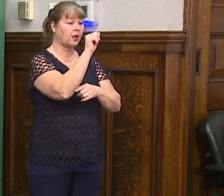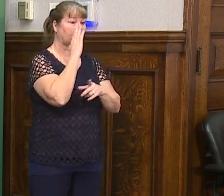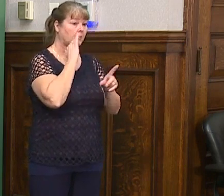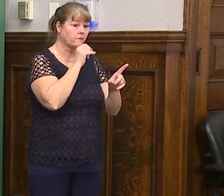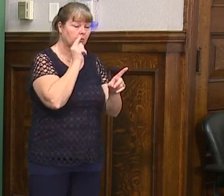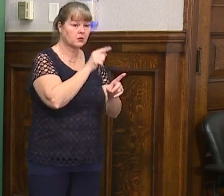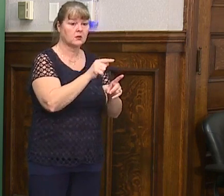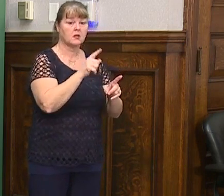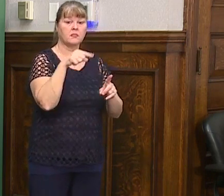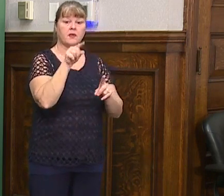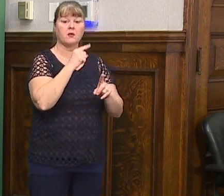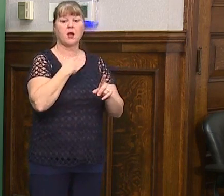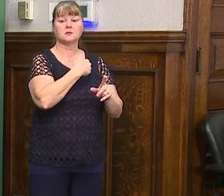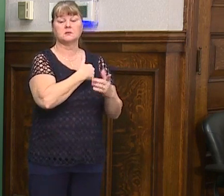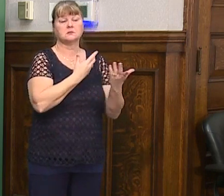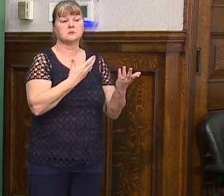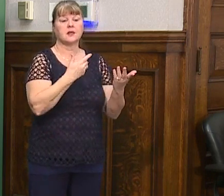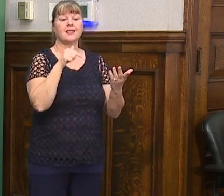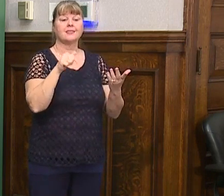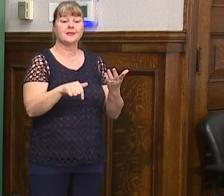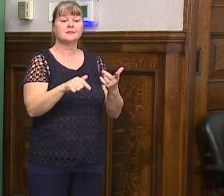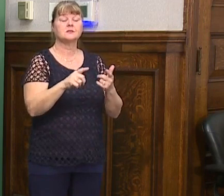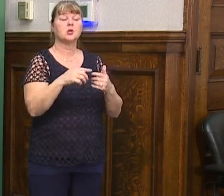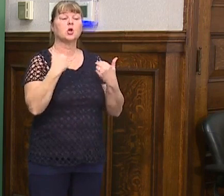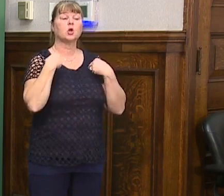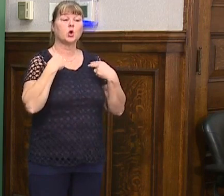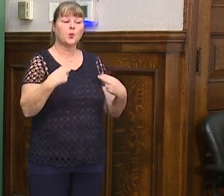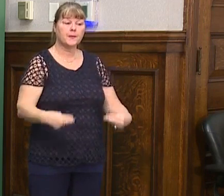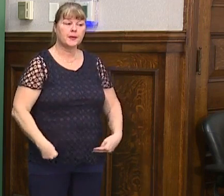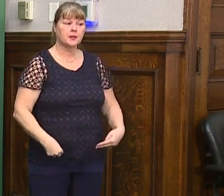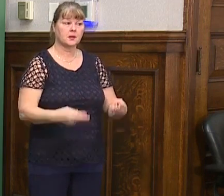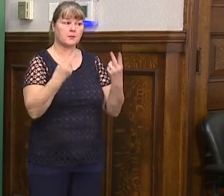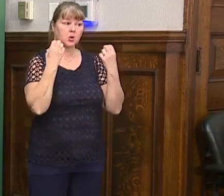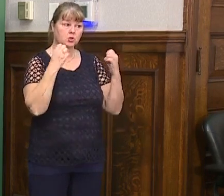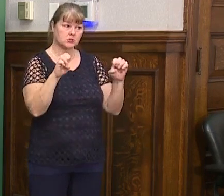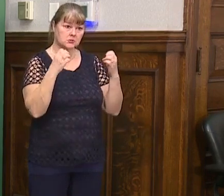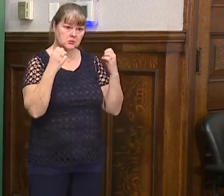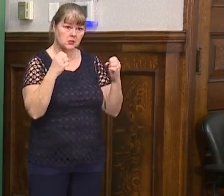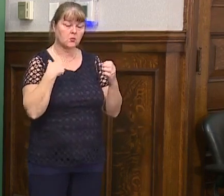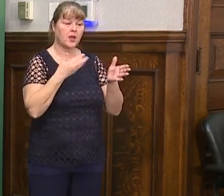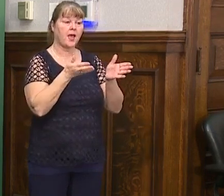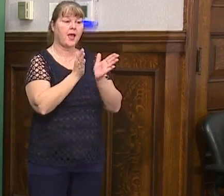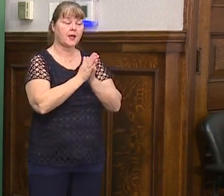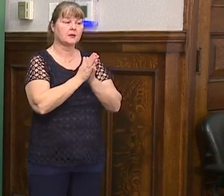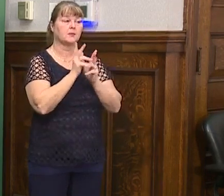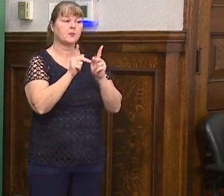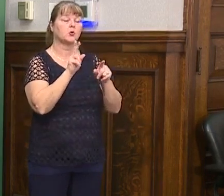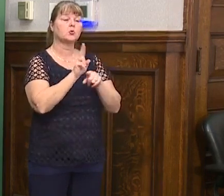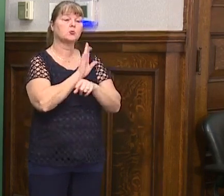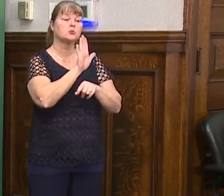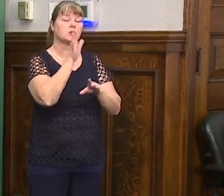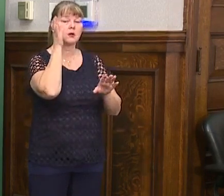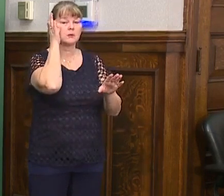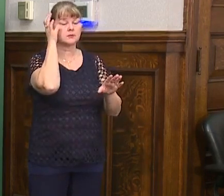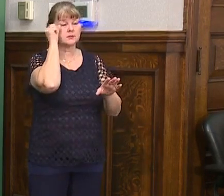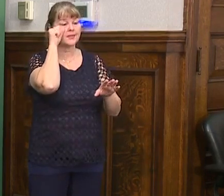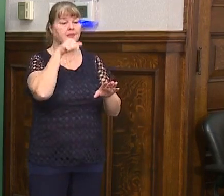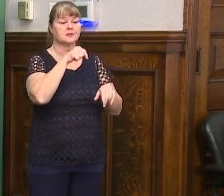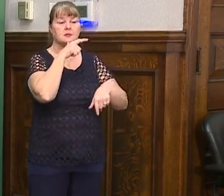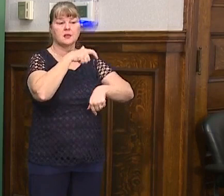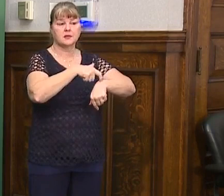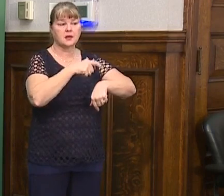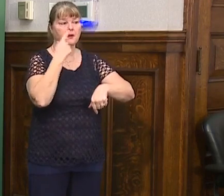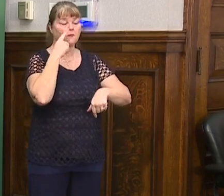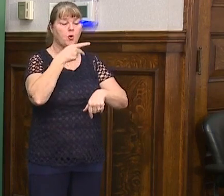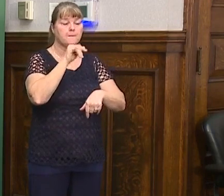Um, and they are us. This is a human emergency and we're asking people to just utilize common sense. This is not the